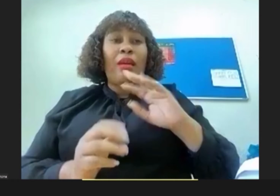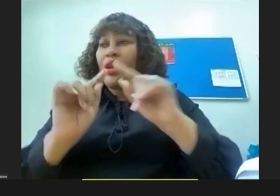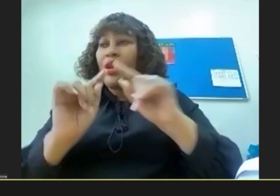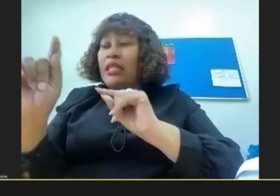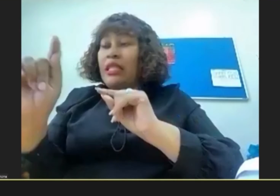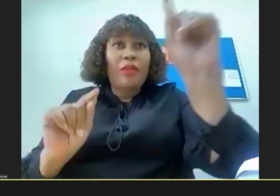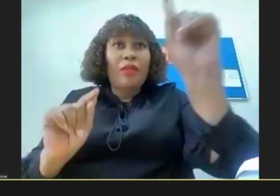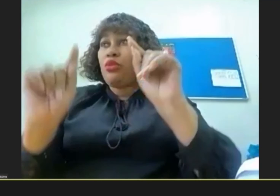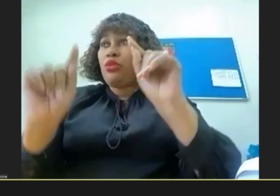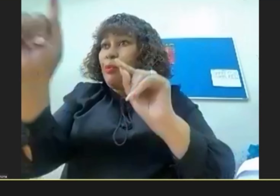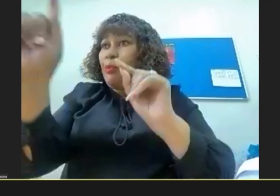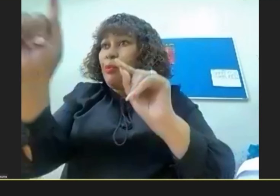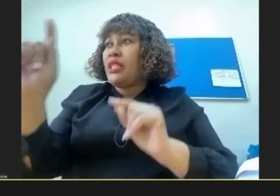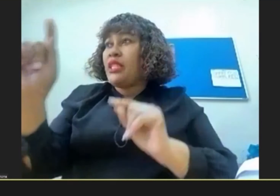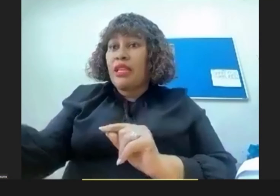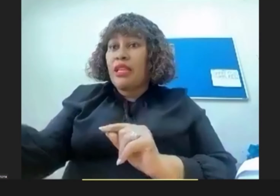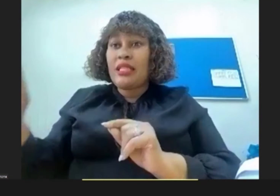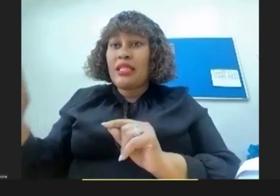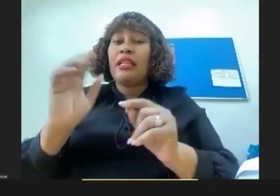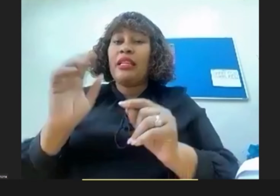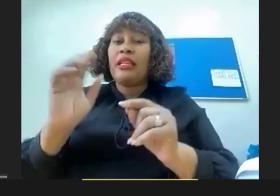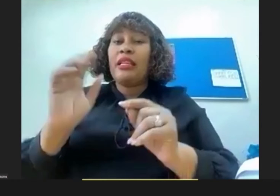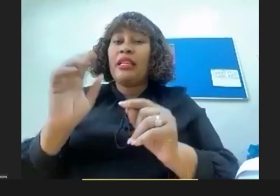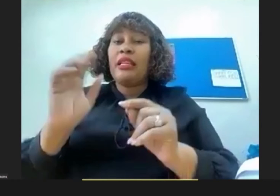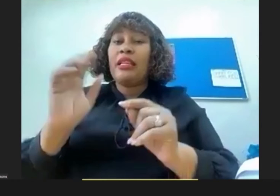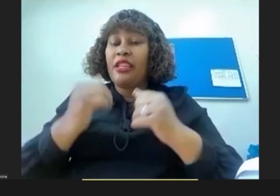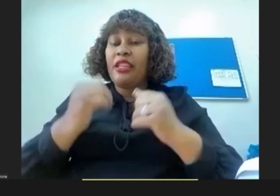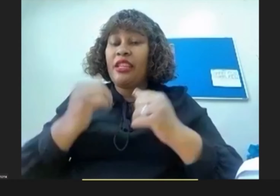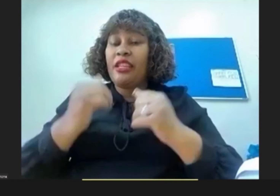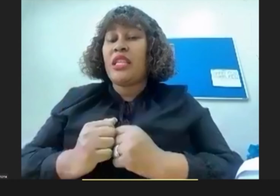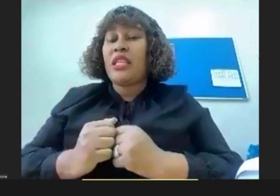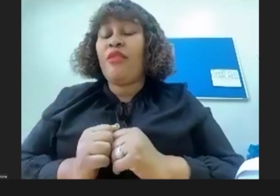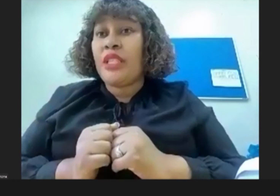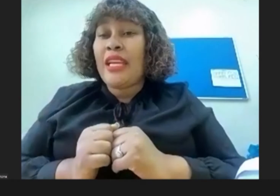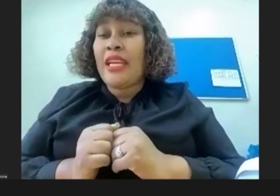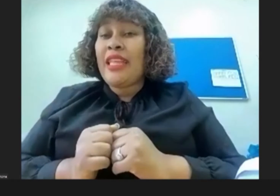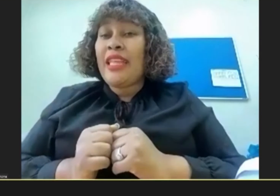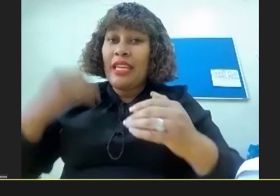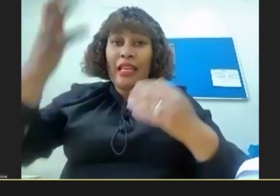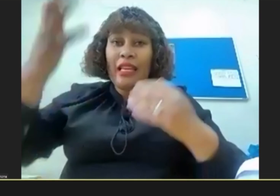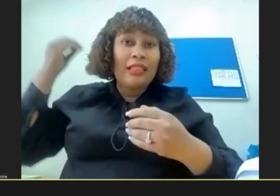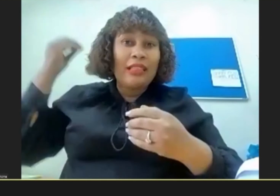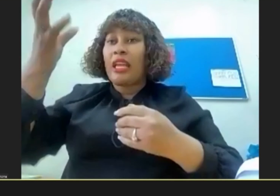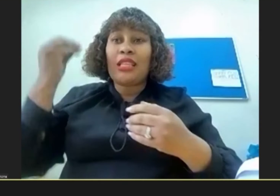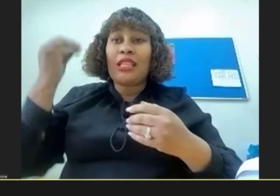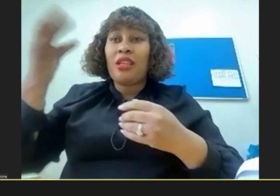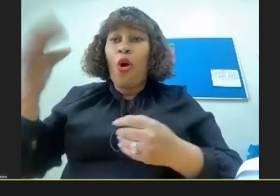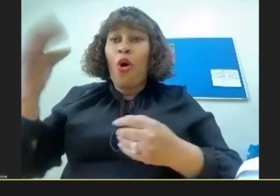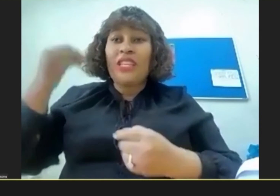When I needed something I would just point at things And then they'd give me the sign for it And then, yeah And then I grasped all of the signs